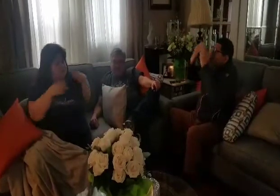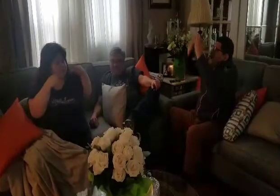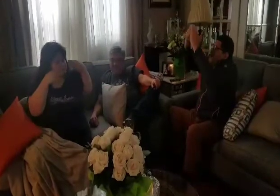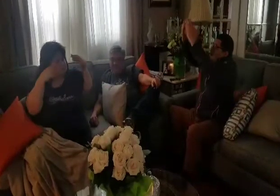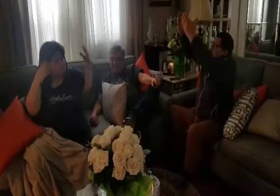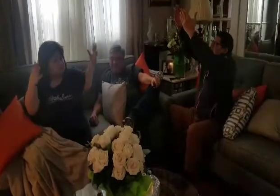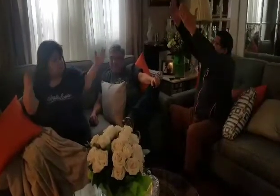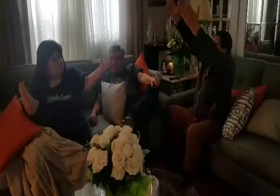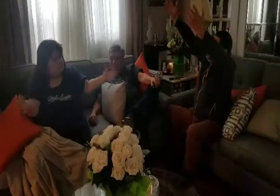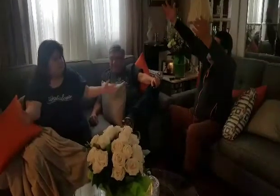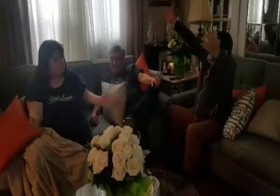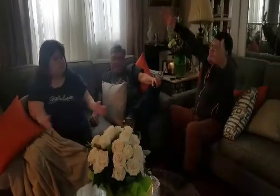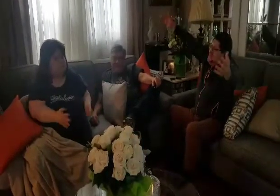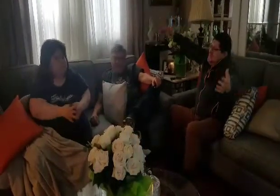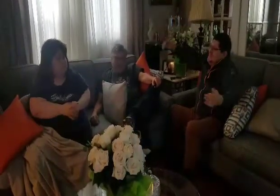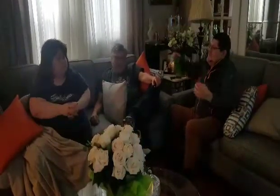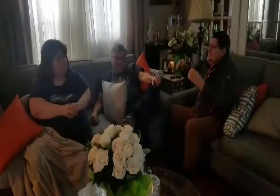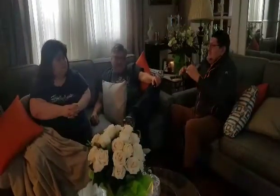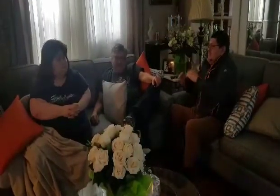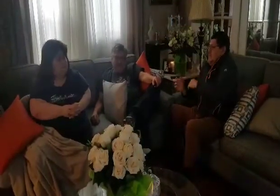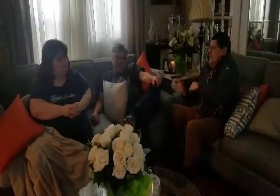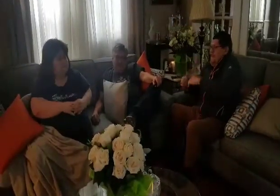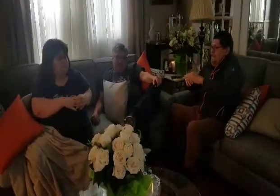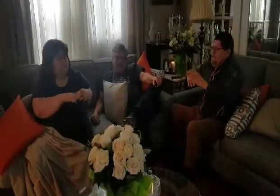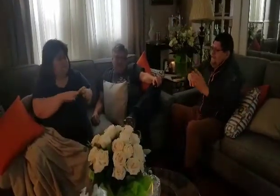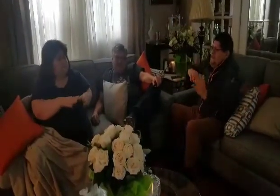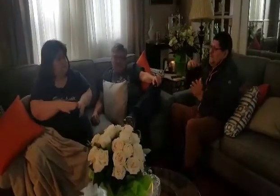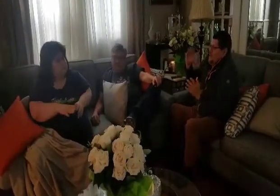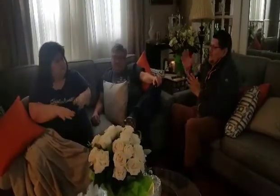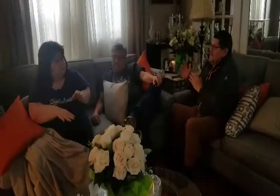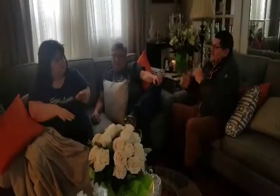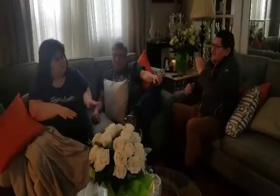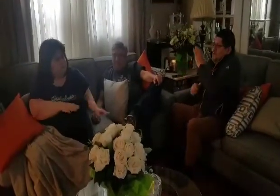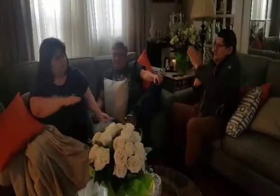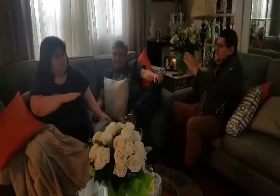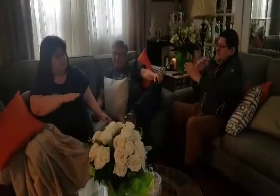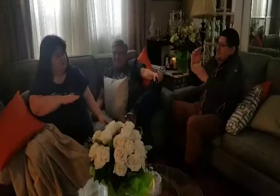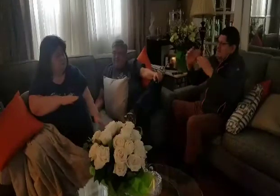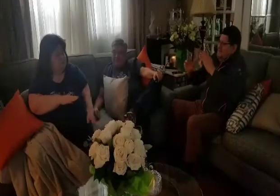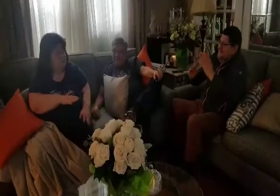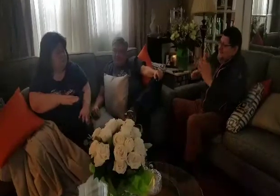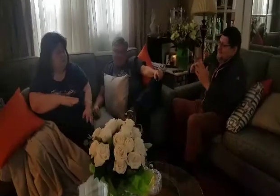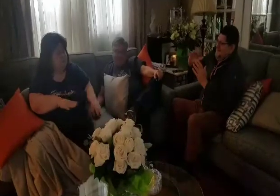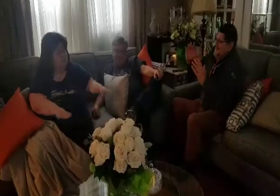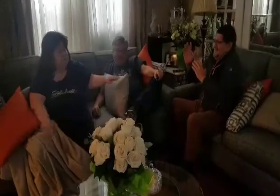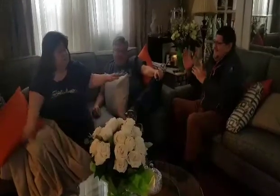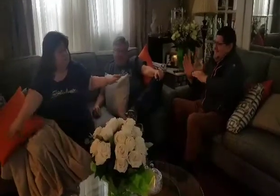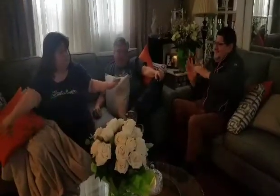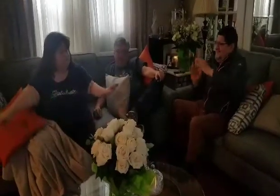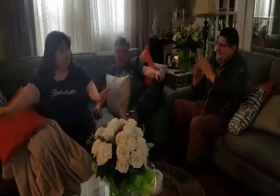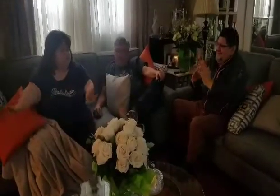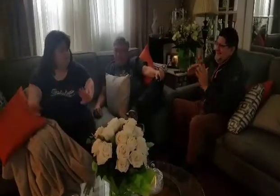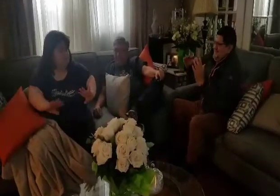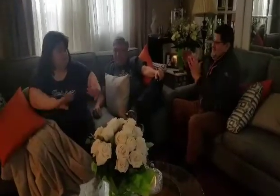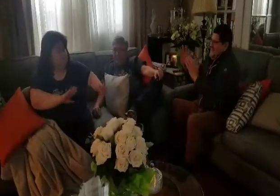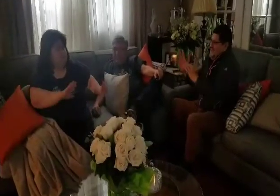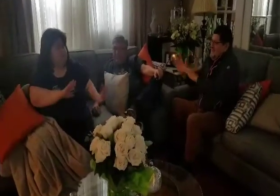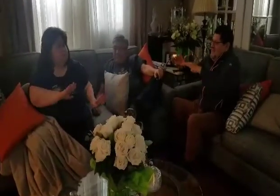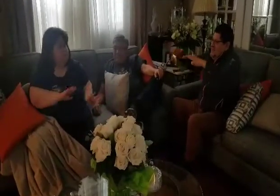Be where trouble melts like a lemon brush High above the chimney top, that's